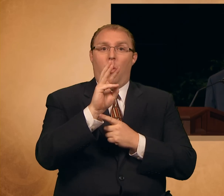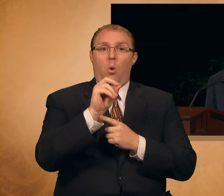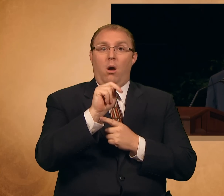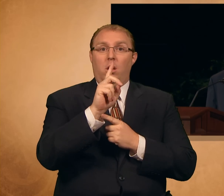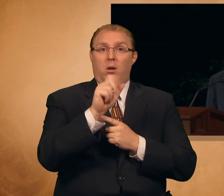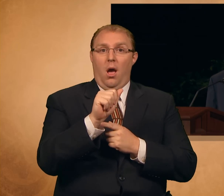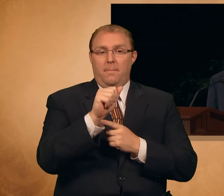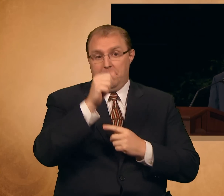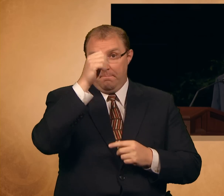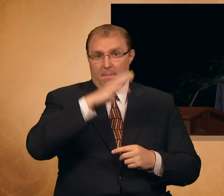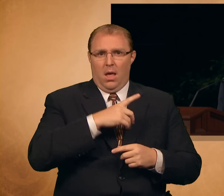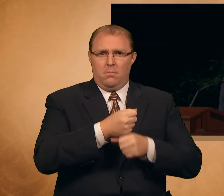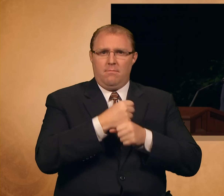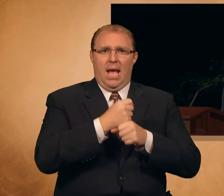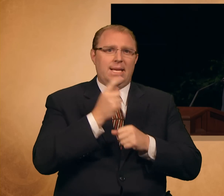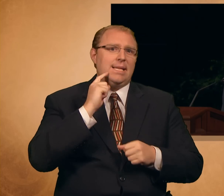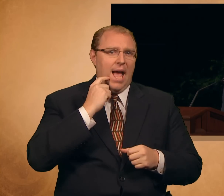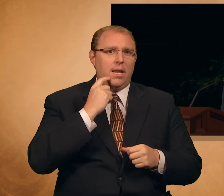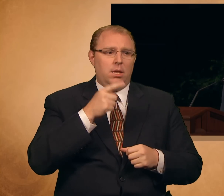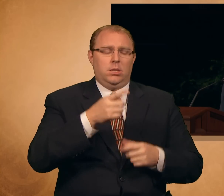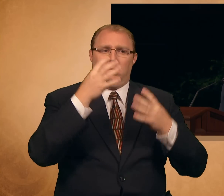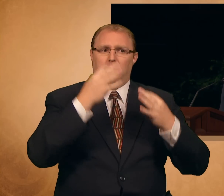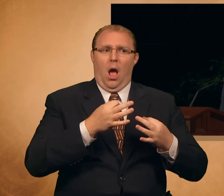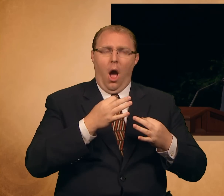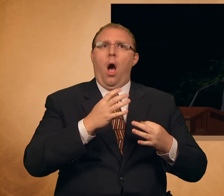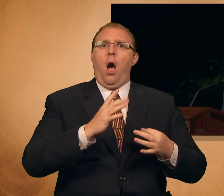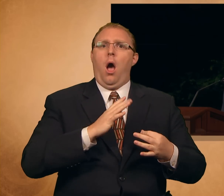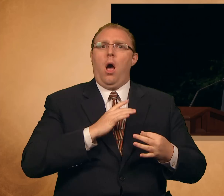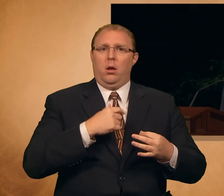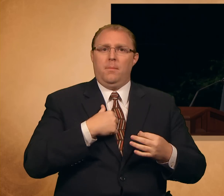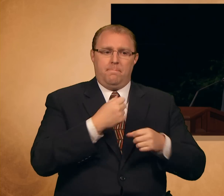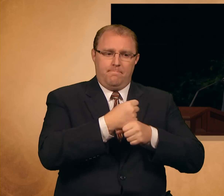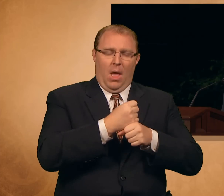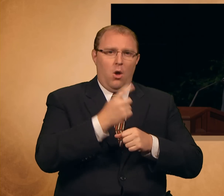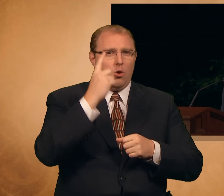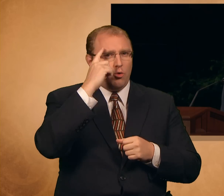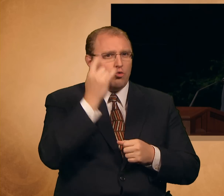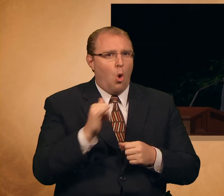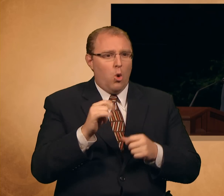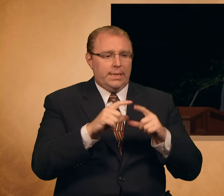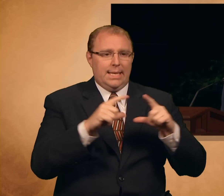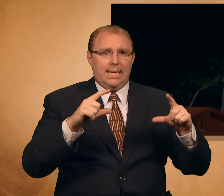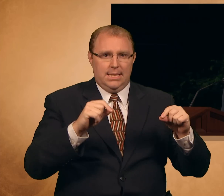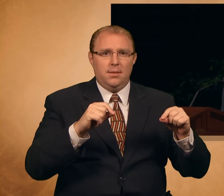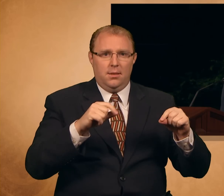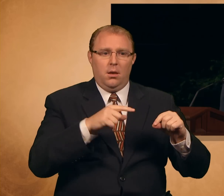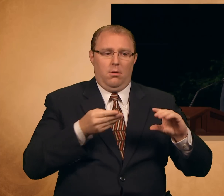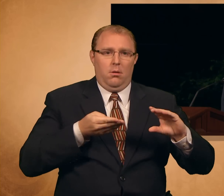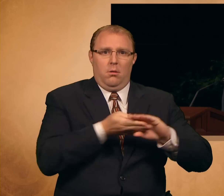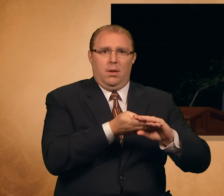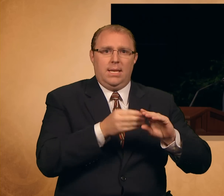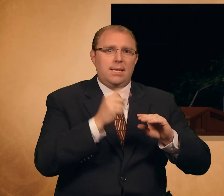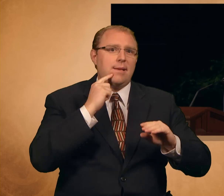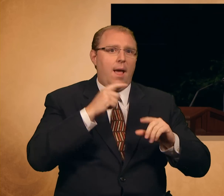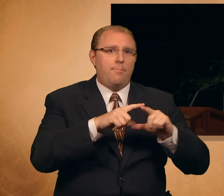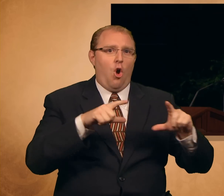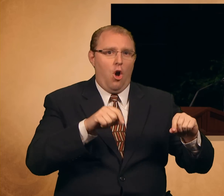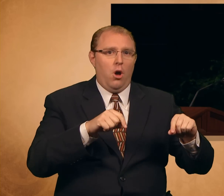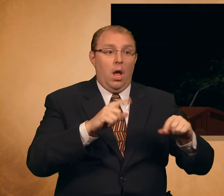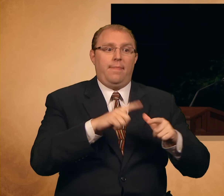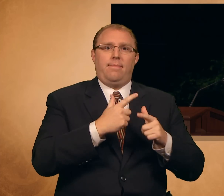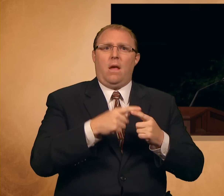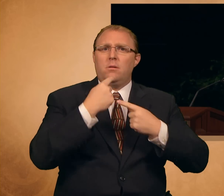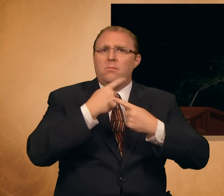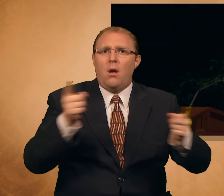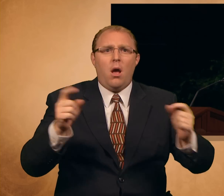of his candy bars and announces that whoever finds one of the tickets wins a tour of his factory and